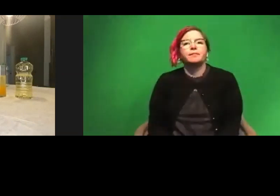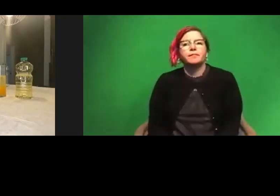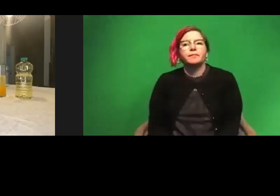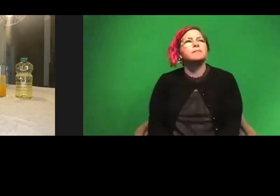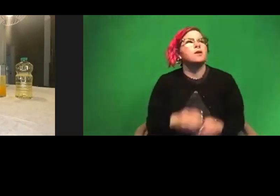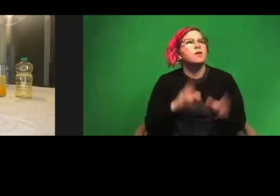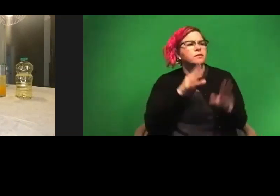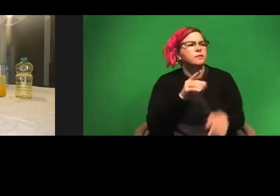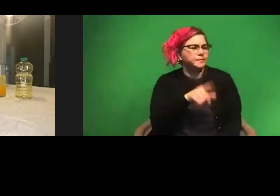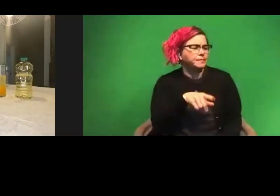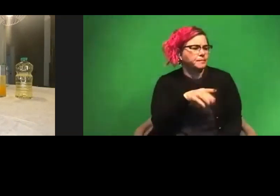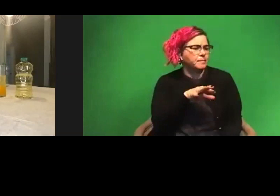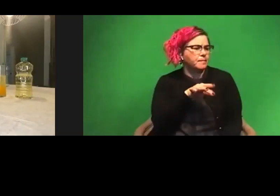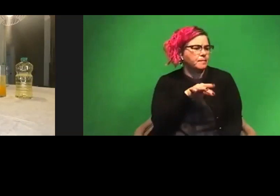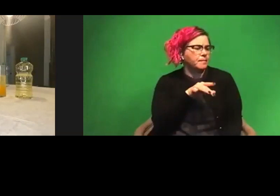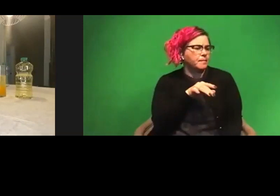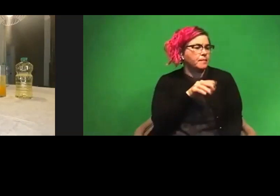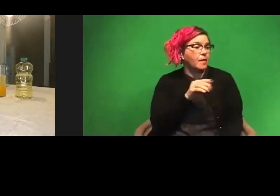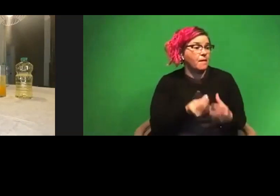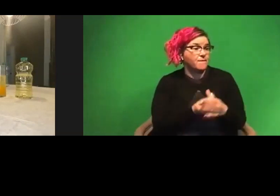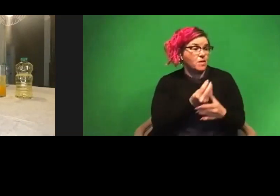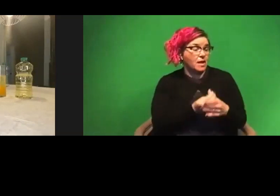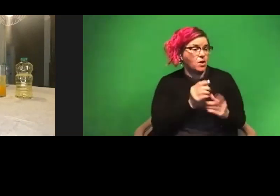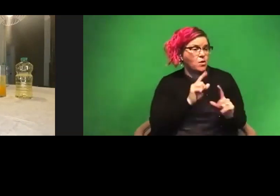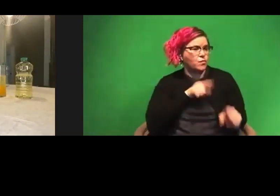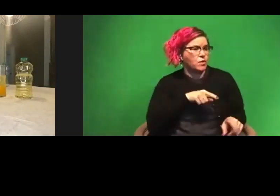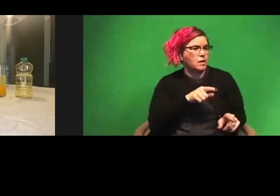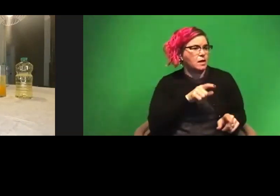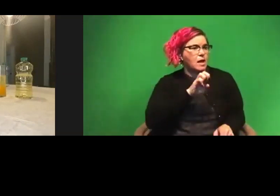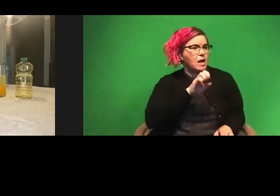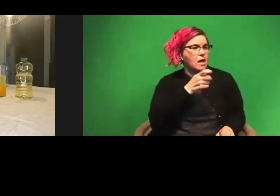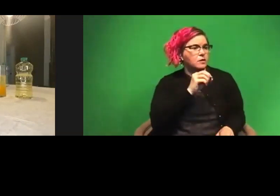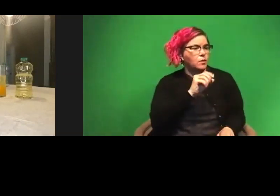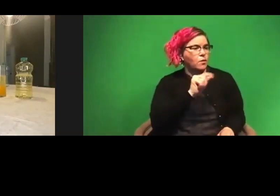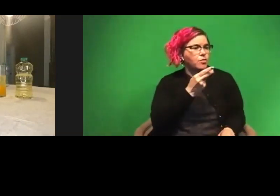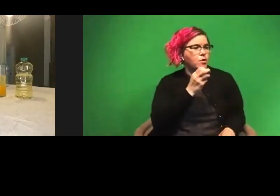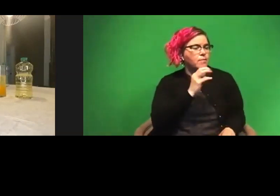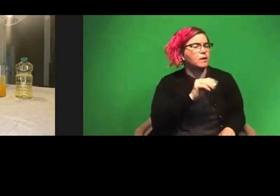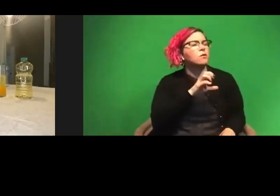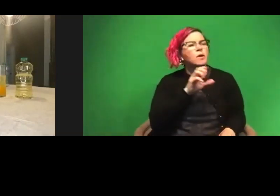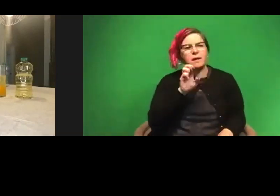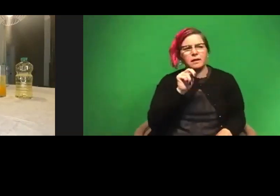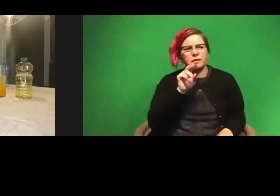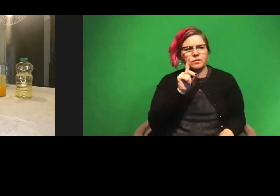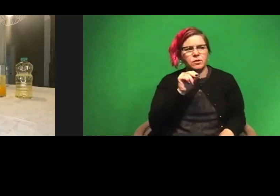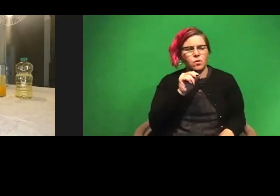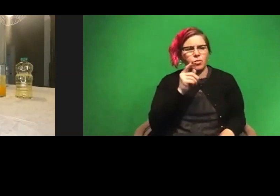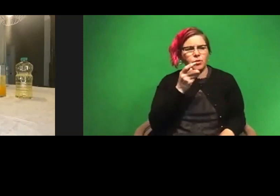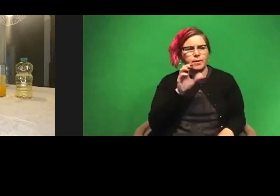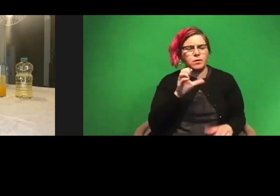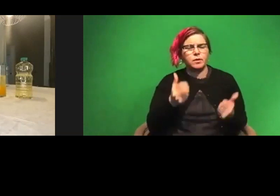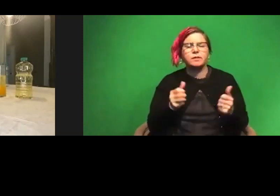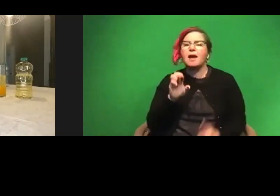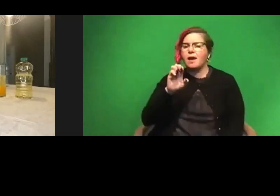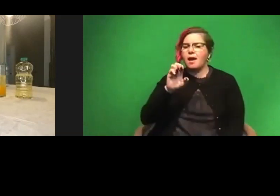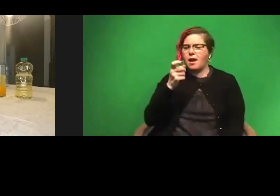is the, uh, volcano reaction and exothermic or endothermic reaction? So it would be exothermic because